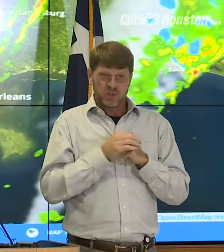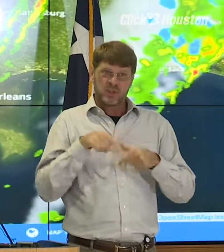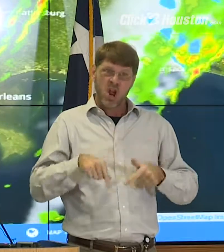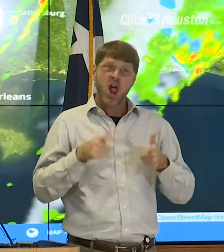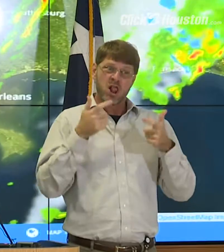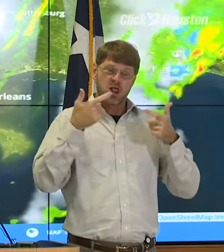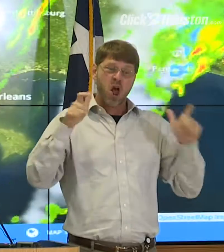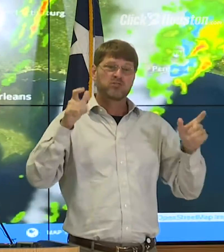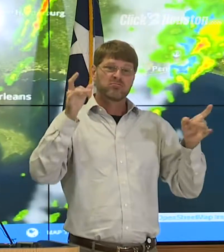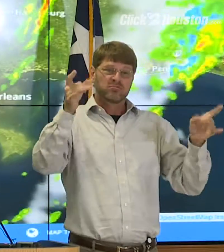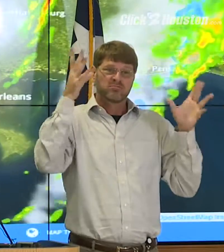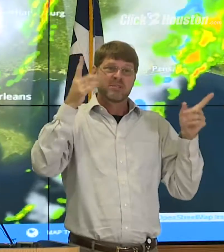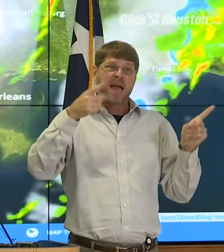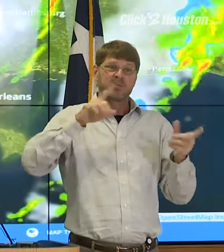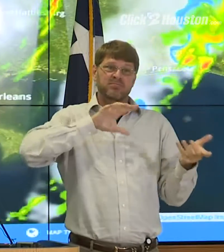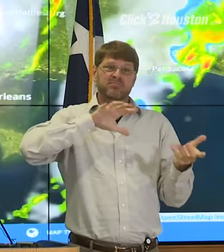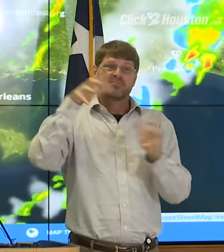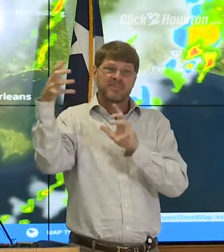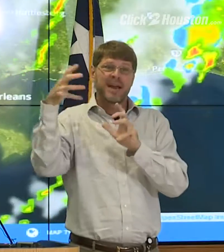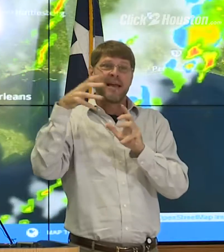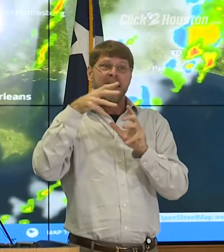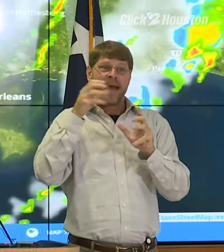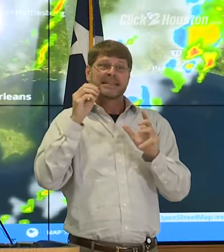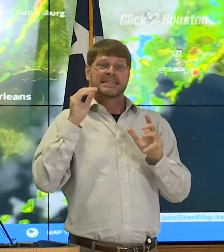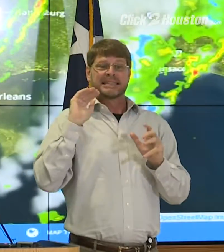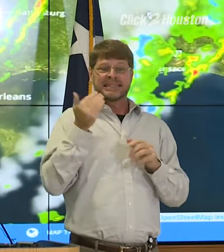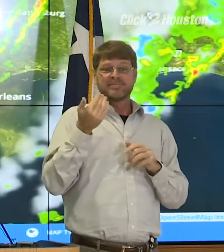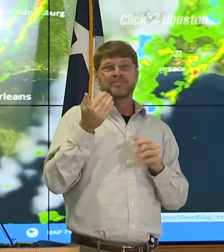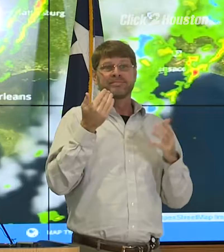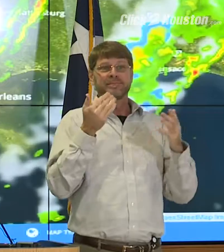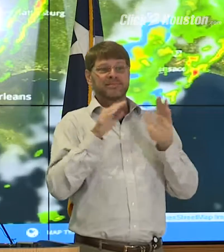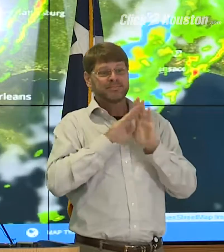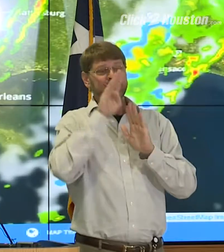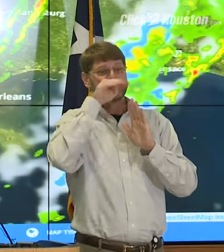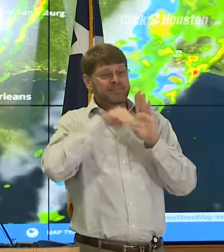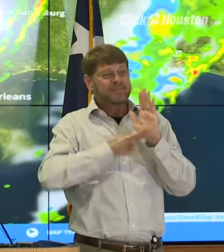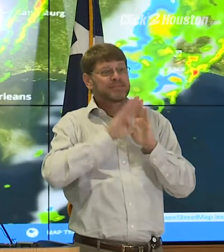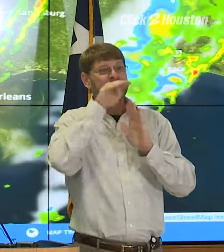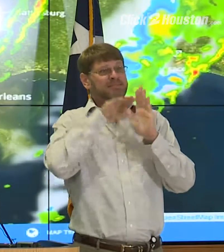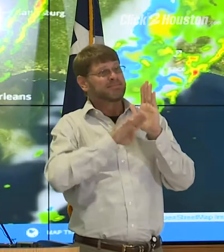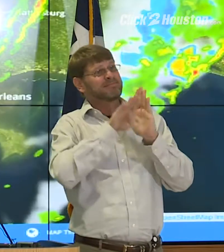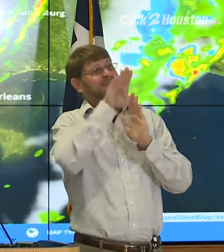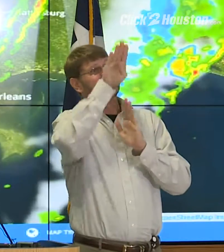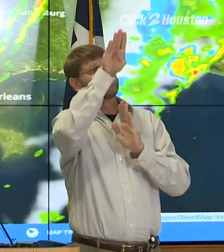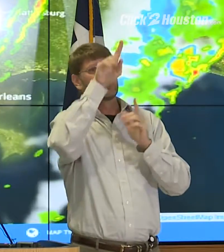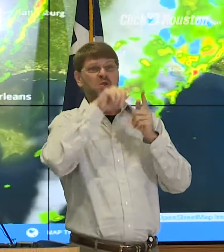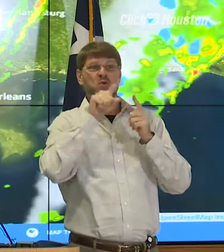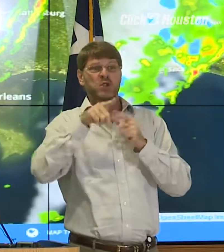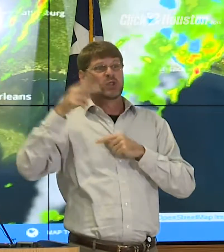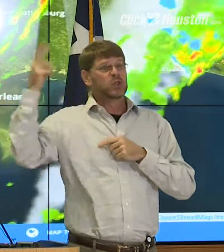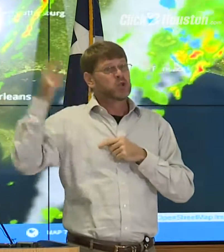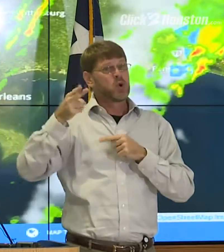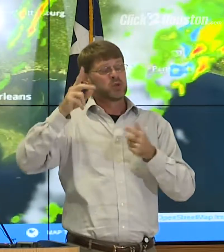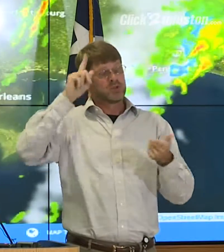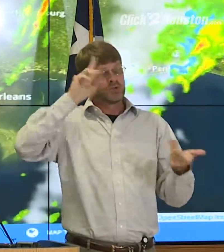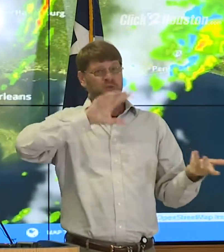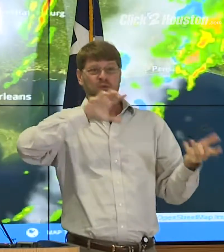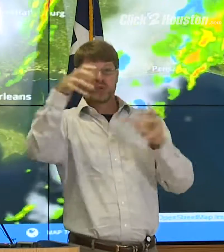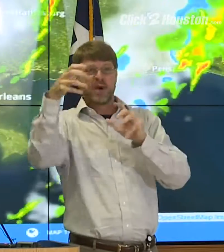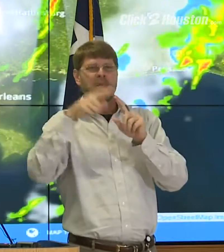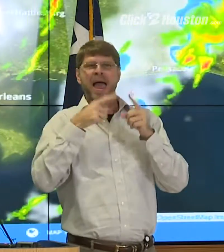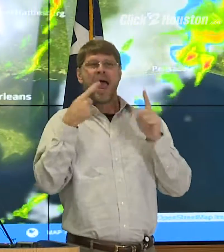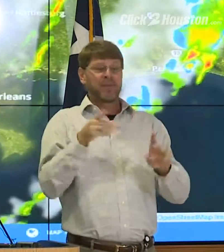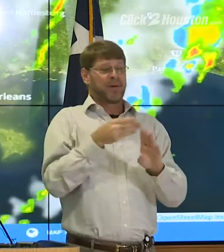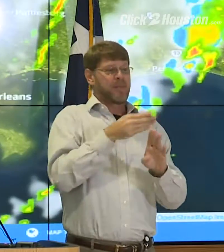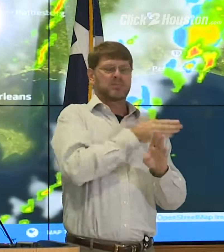large disaster and seems to trend towards those historic disasters, it really doesn't matter what happened in the